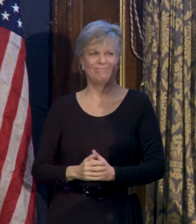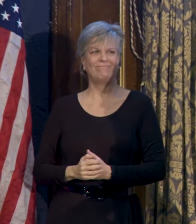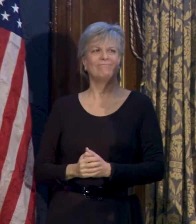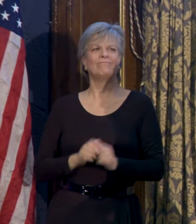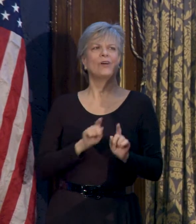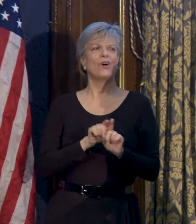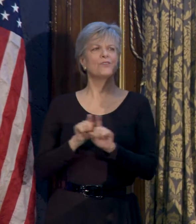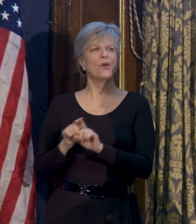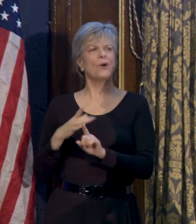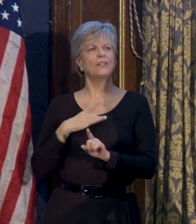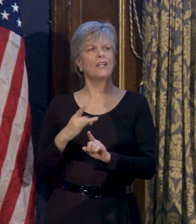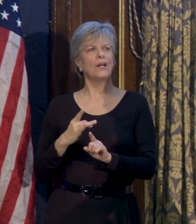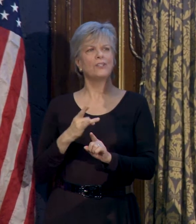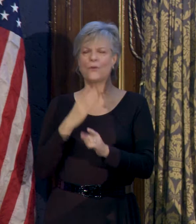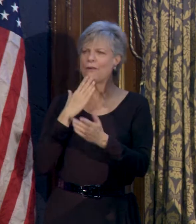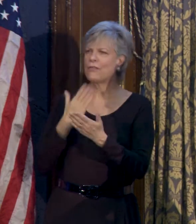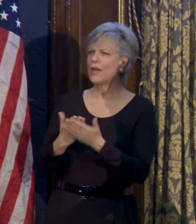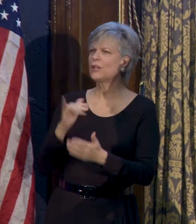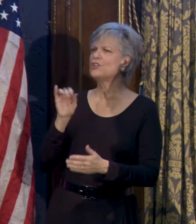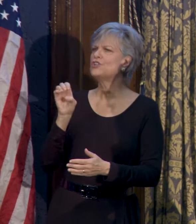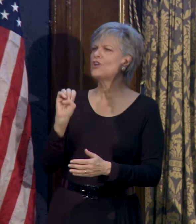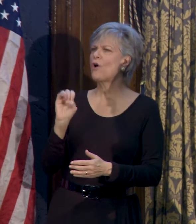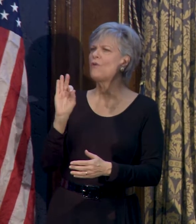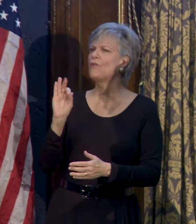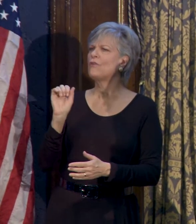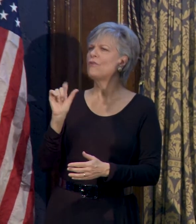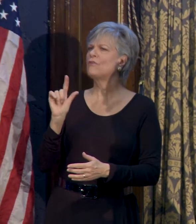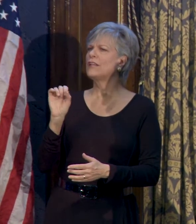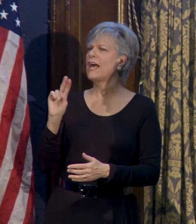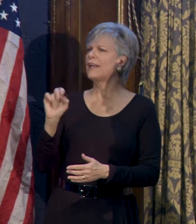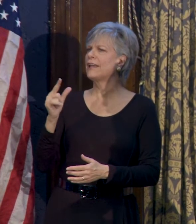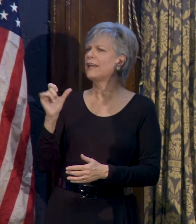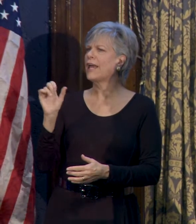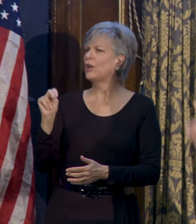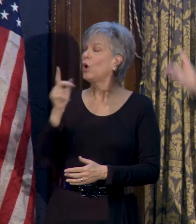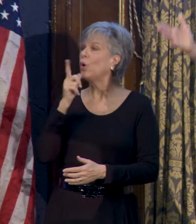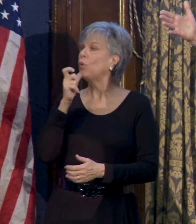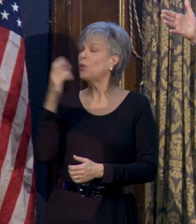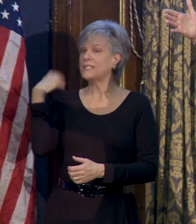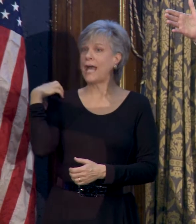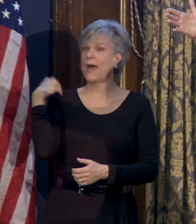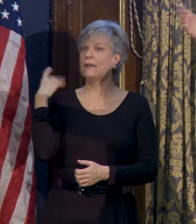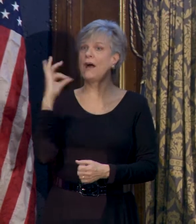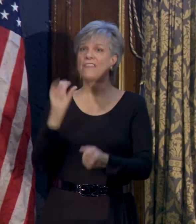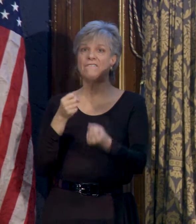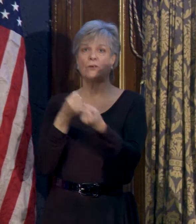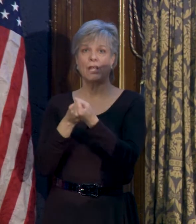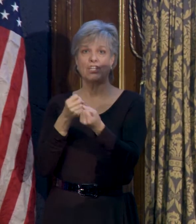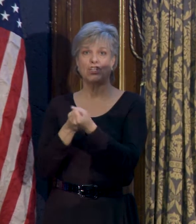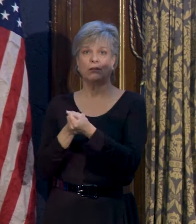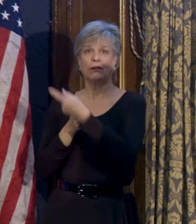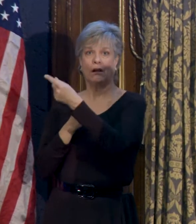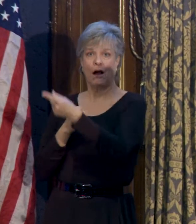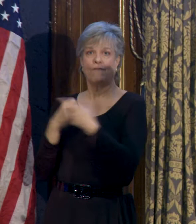And also, I'd like to acknowledge Joe Flanagan, who's head of the foundation for our health and hospital system. think Joe is over there.